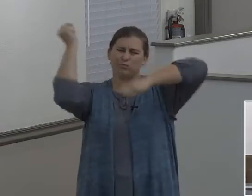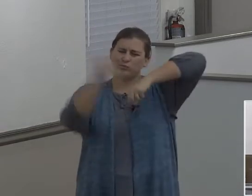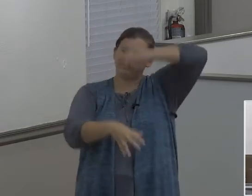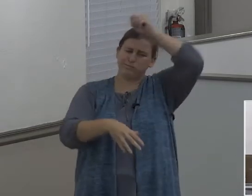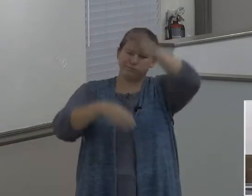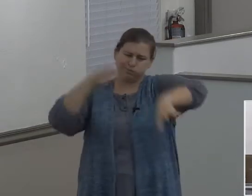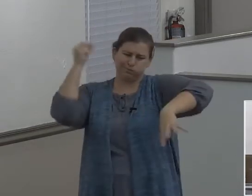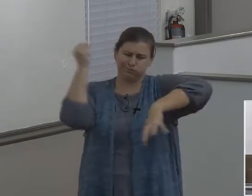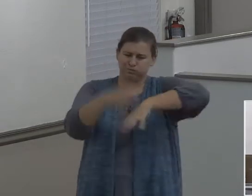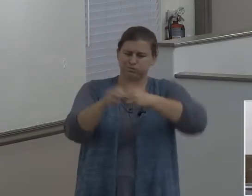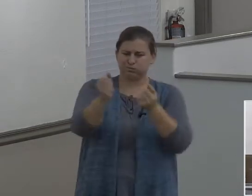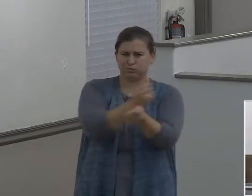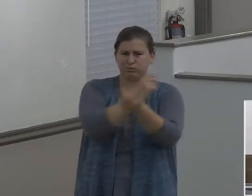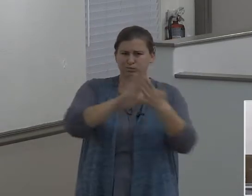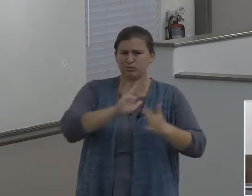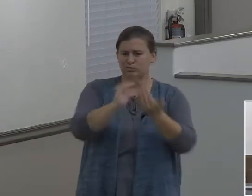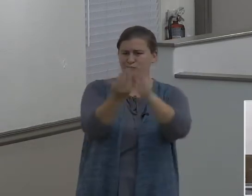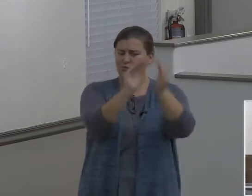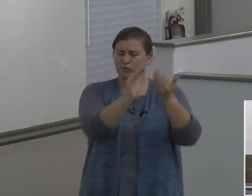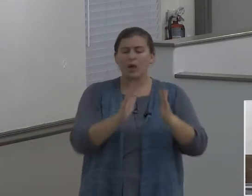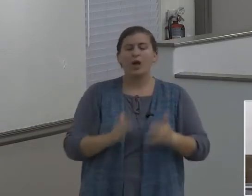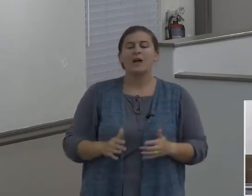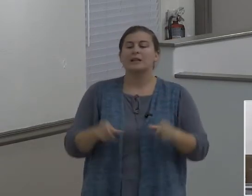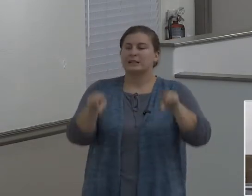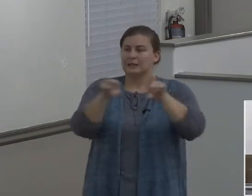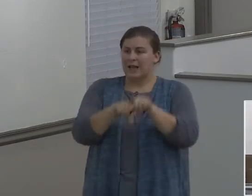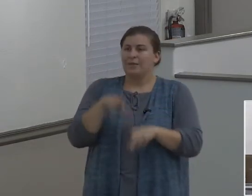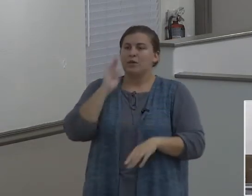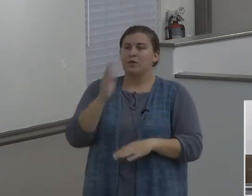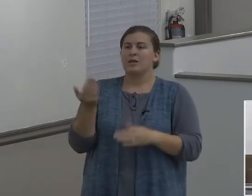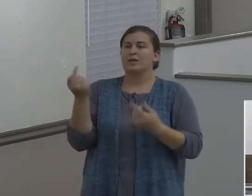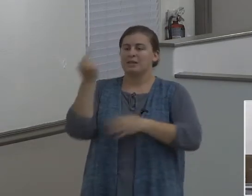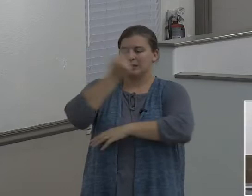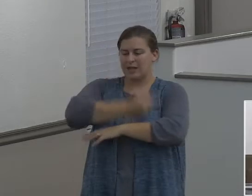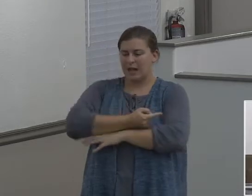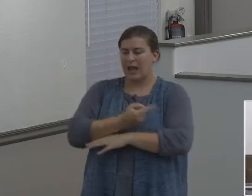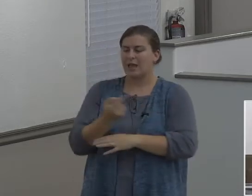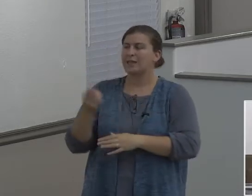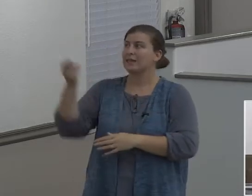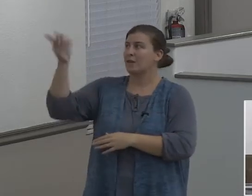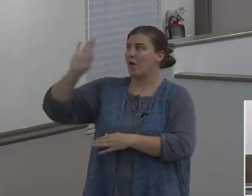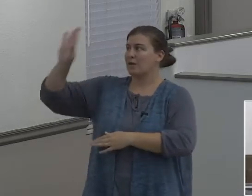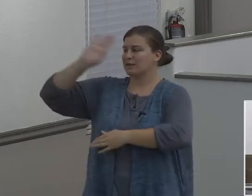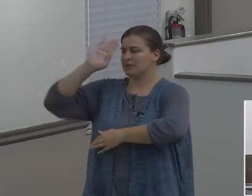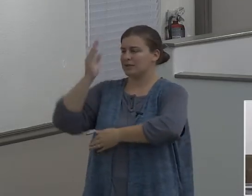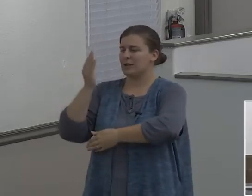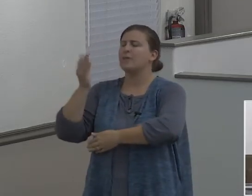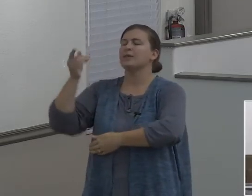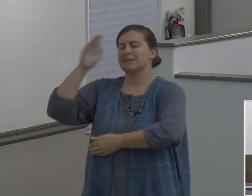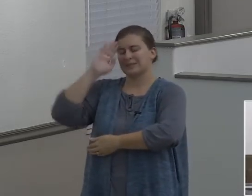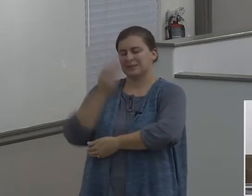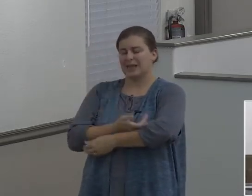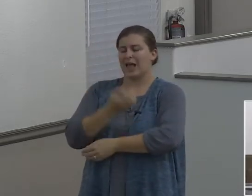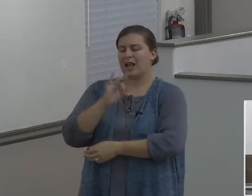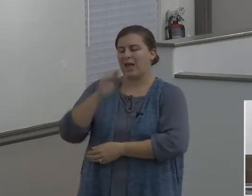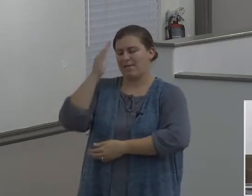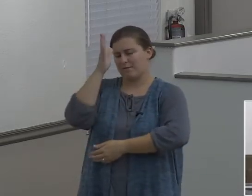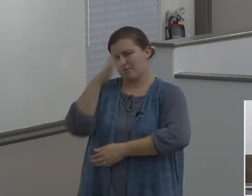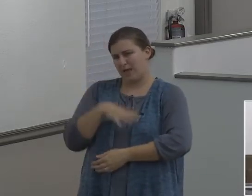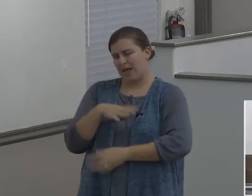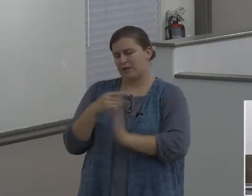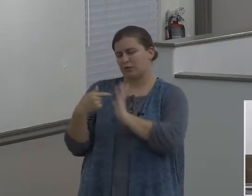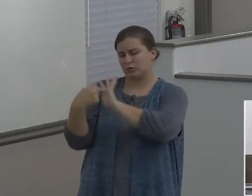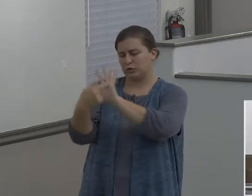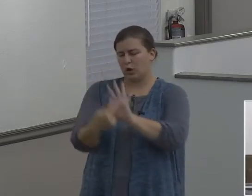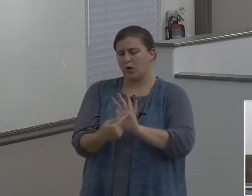Even thus shall it be in the day when the Son of Man is revealed. In that day he which shall be on the housetop and his stuff